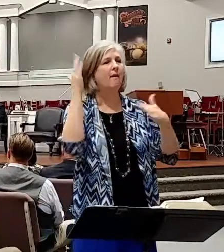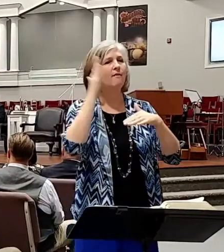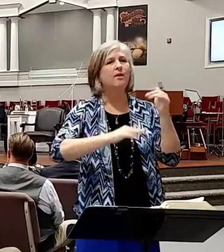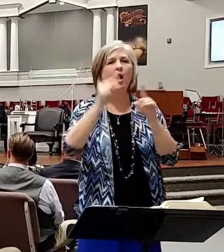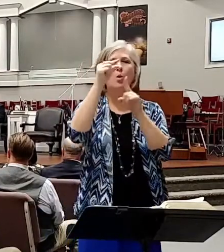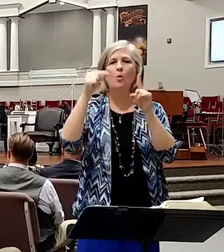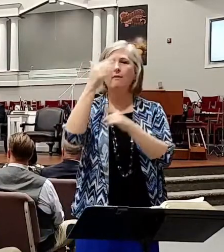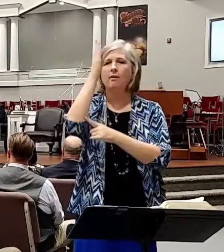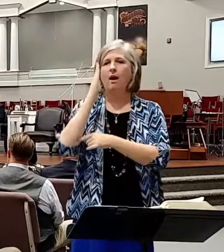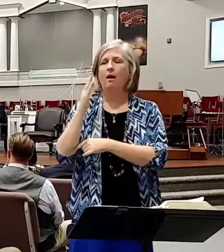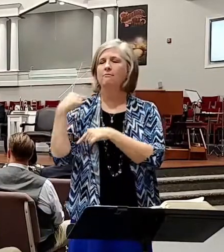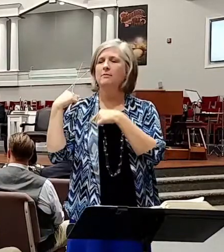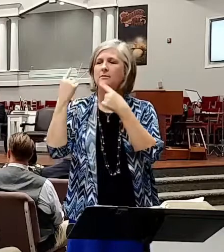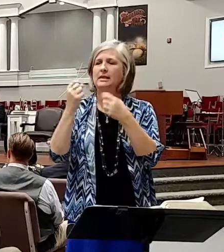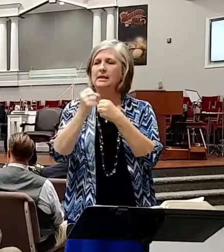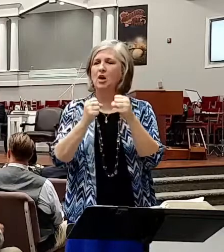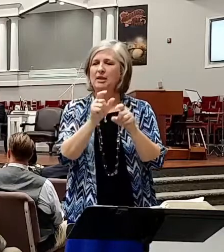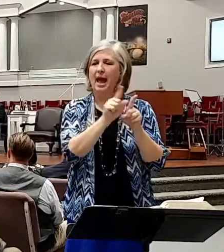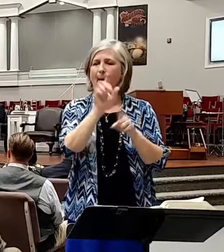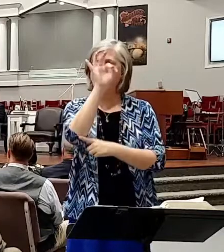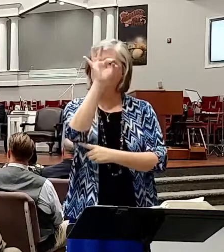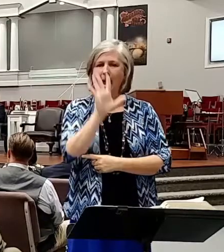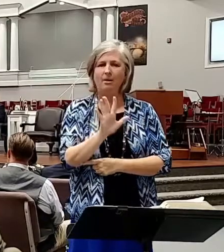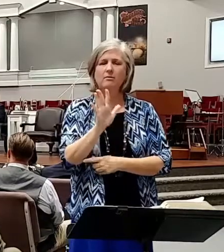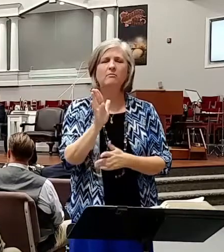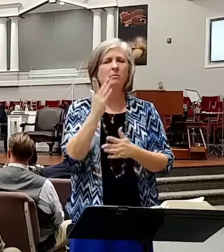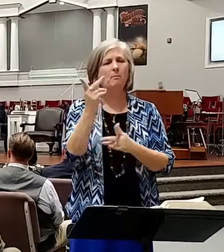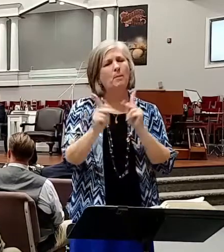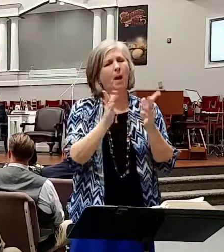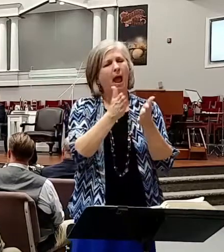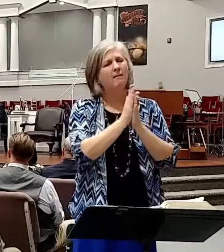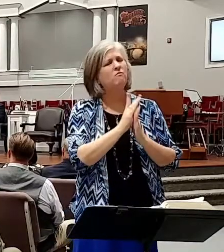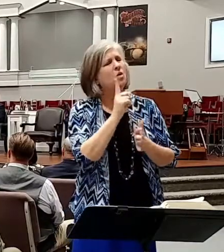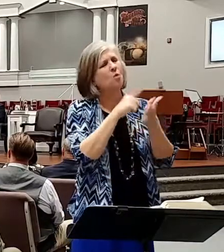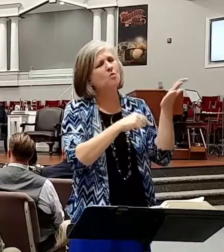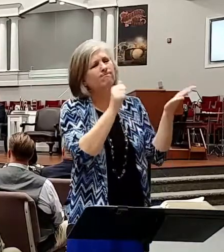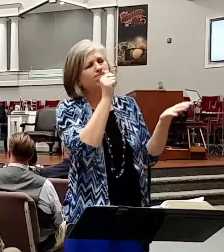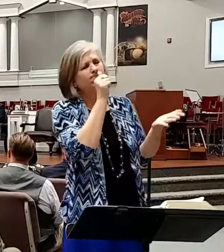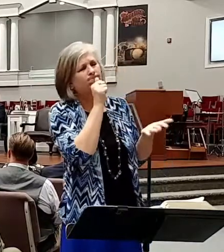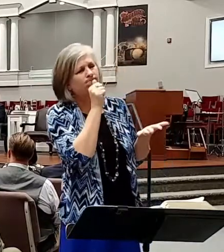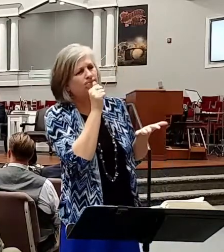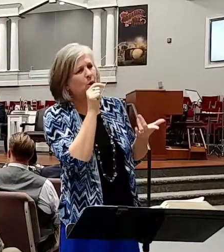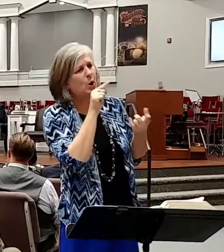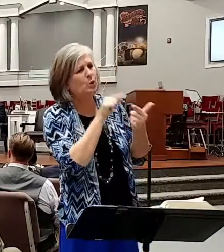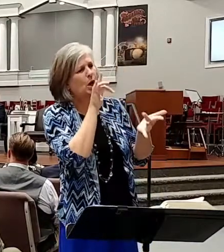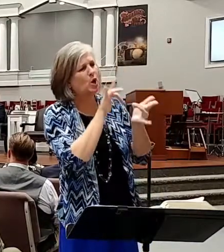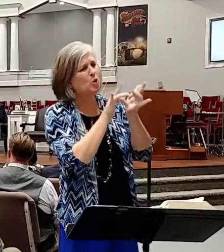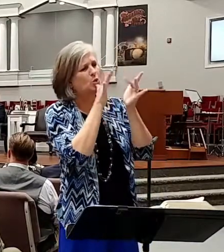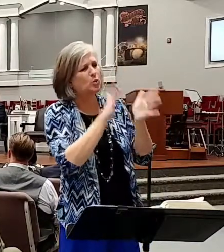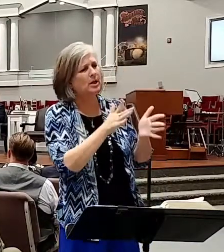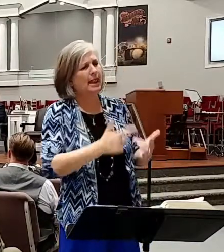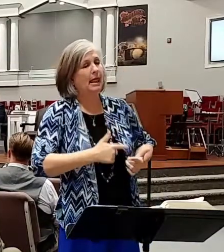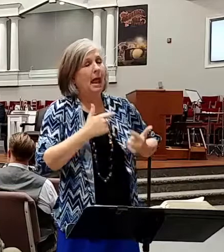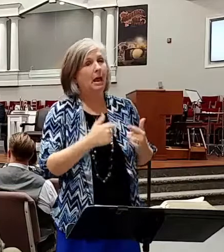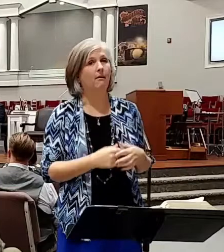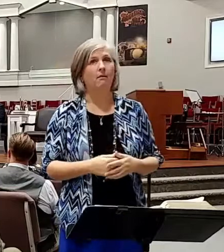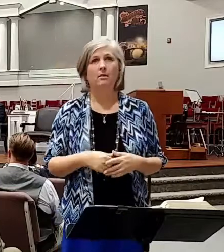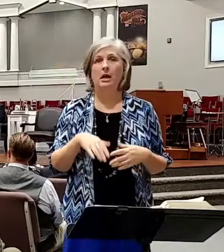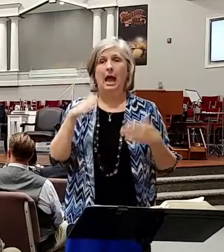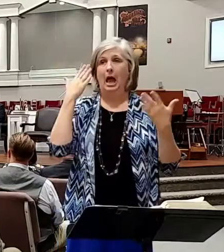years as a pastor, I get asked that question sometimes. What's the secret to the Christian life? Well, I don't know why people are asking